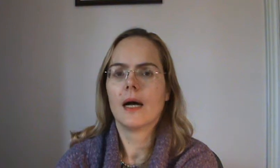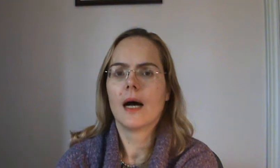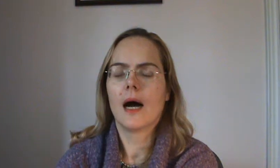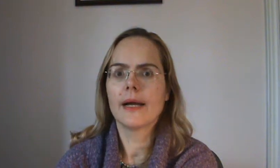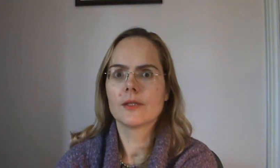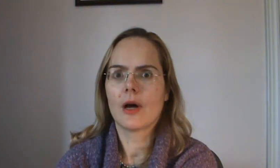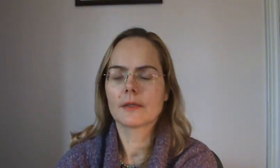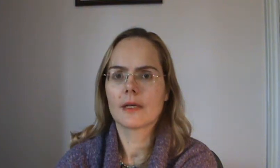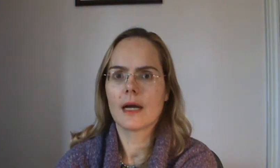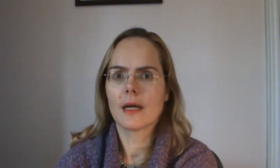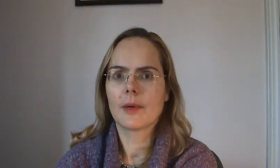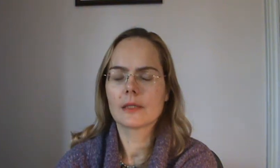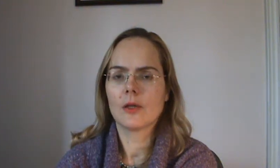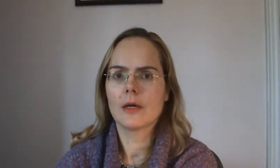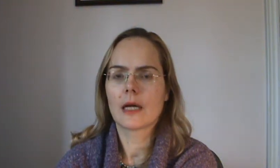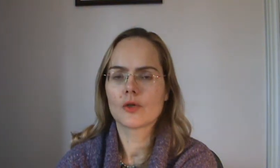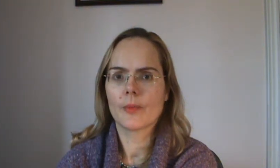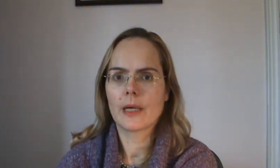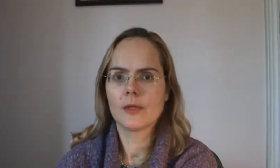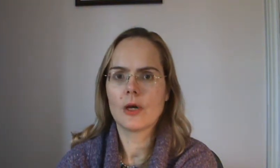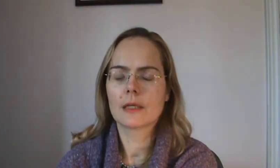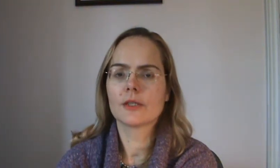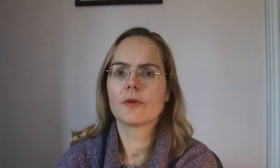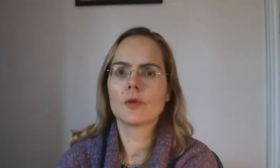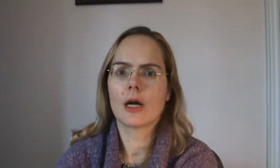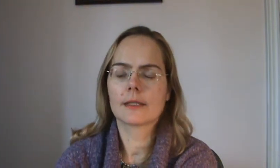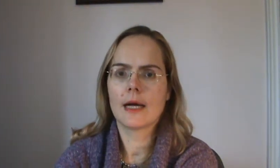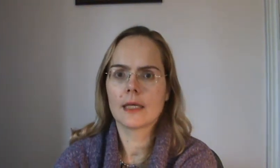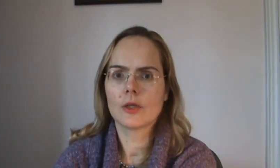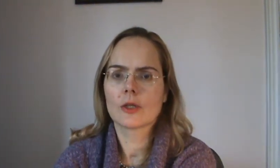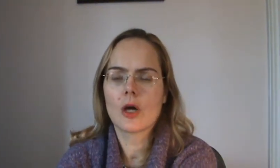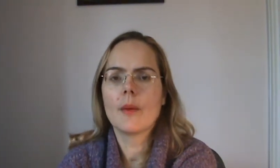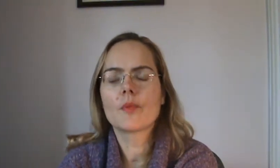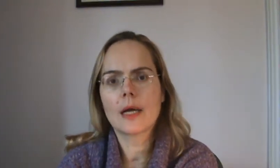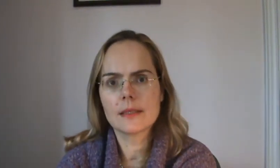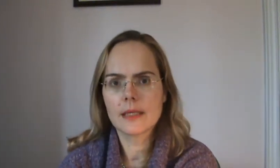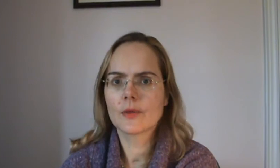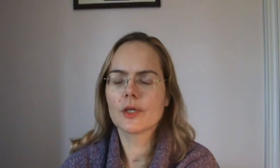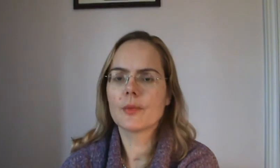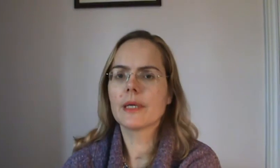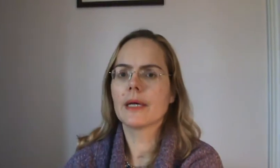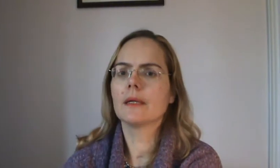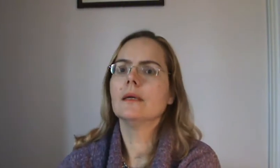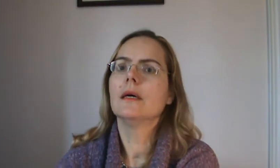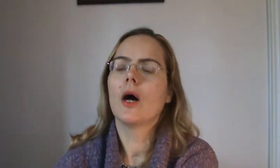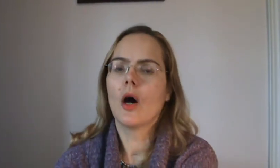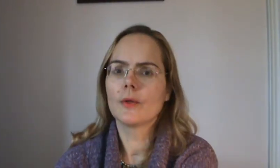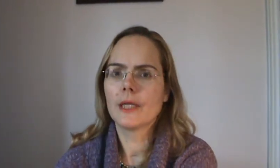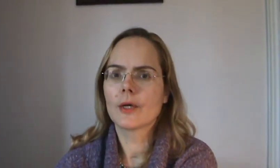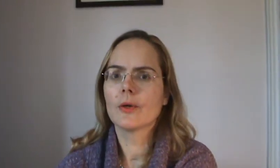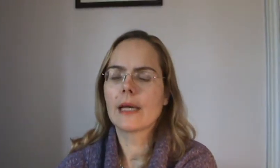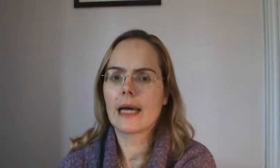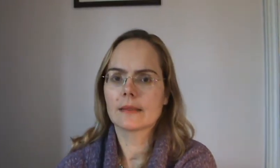Hi, Dr. Anka Martalogue, naturopathic doctor from DrAnka.com, practicing in Richmond Hill, Ontario, Canada.